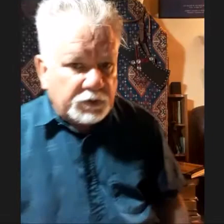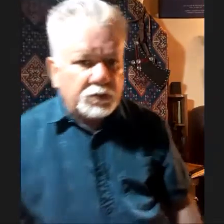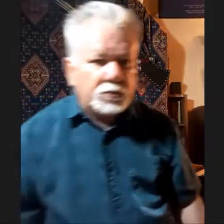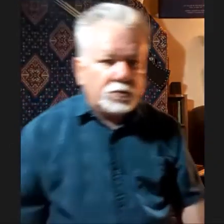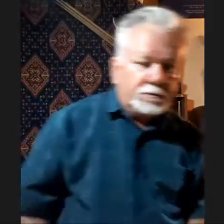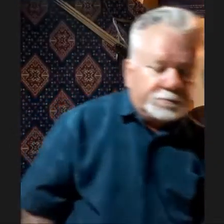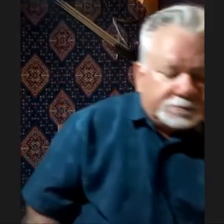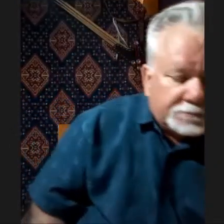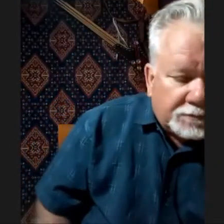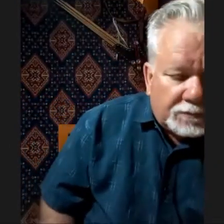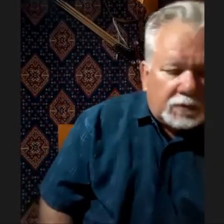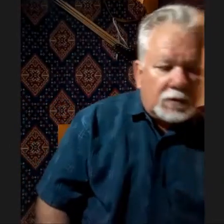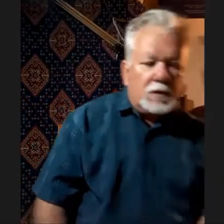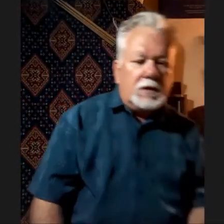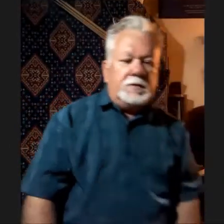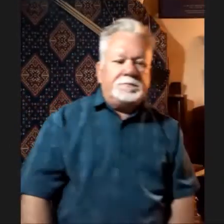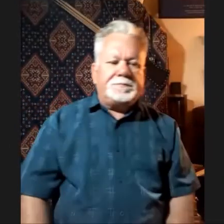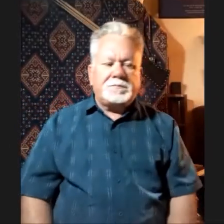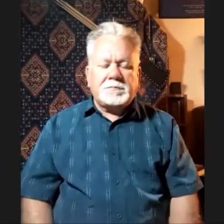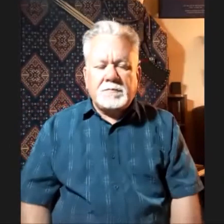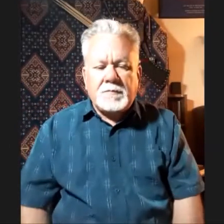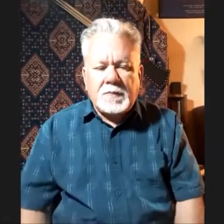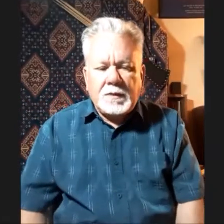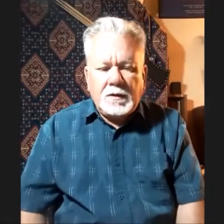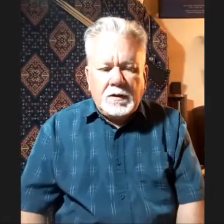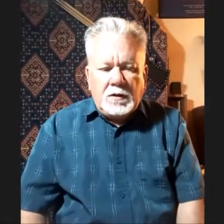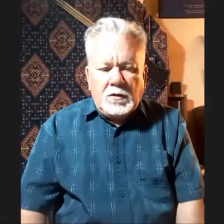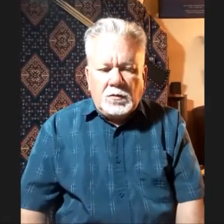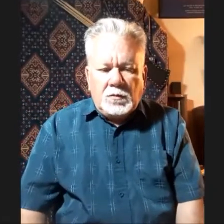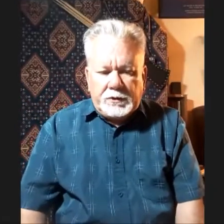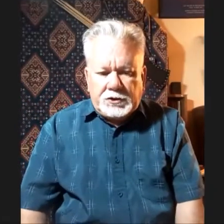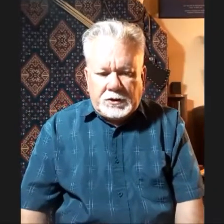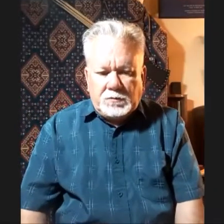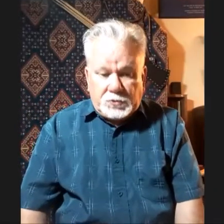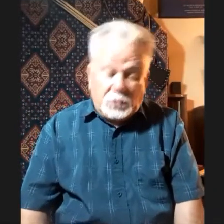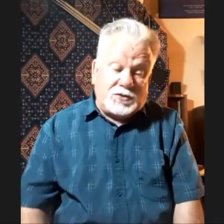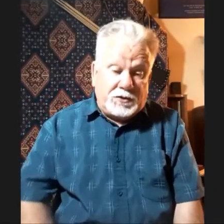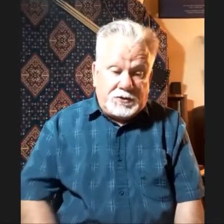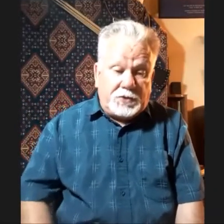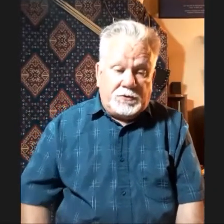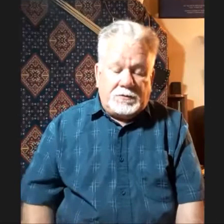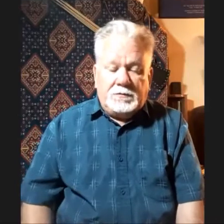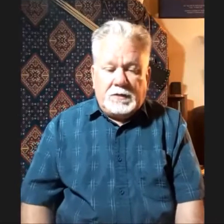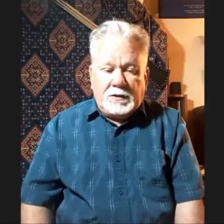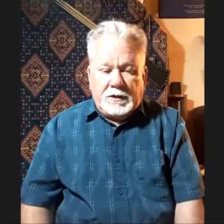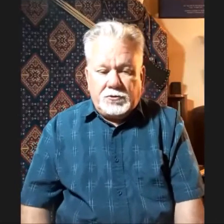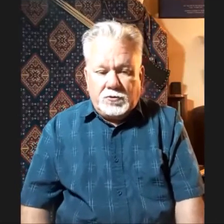on the wall, which also shows that draw,